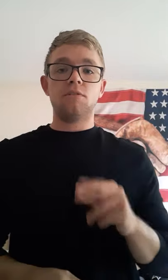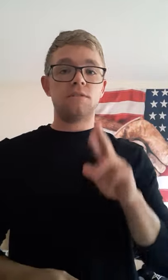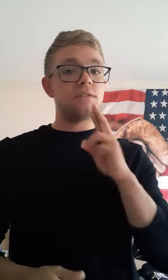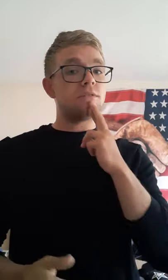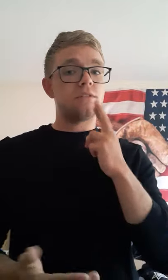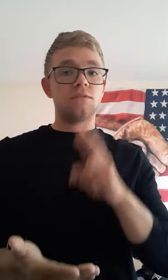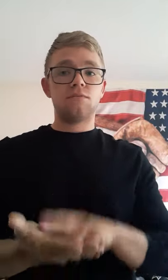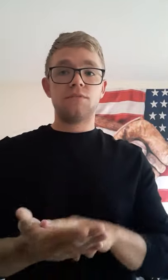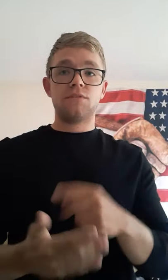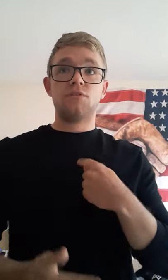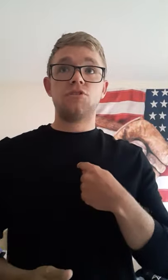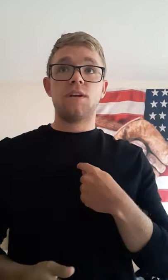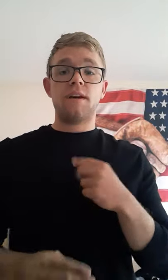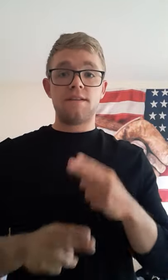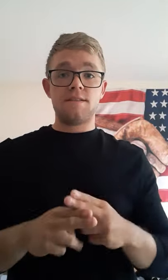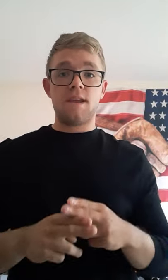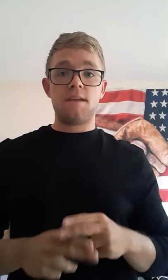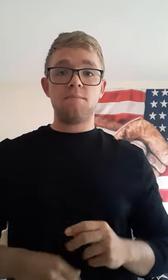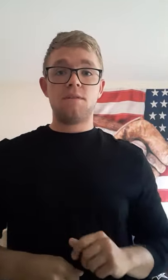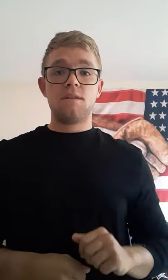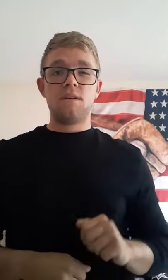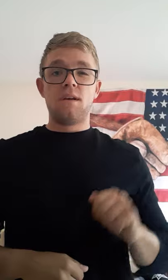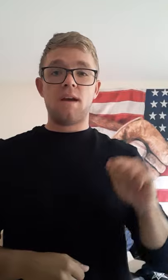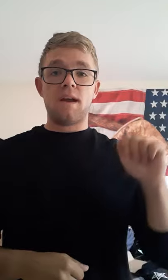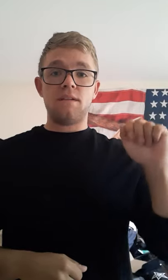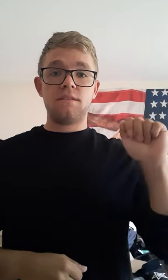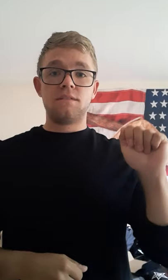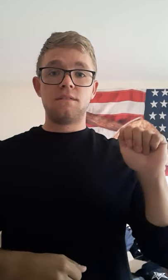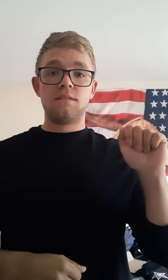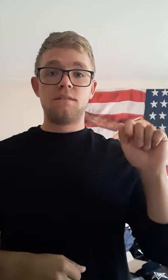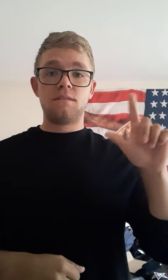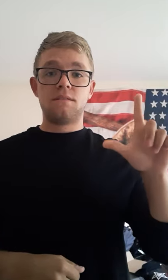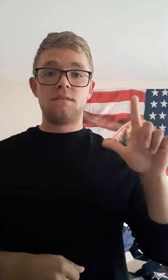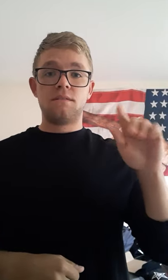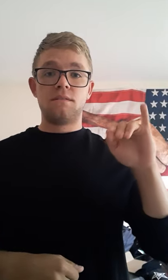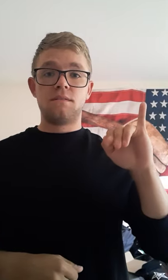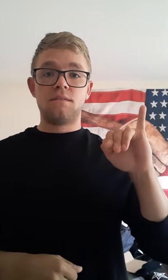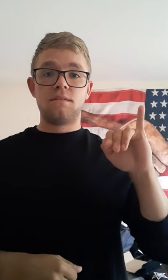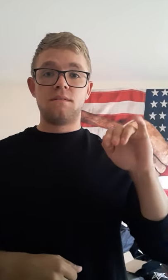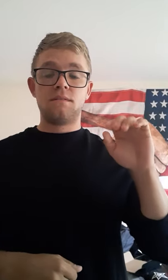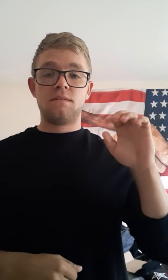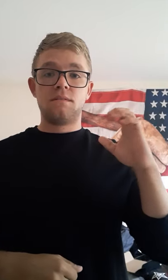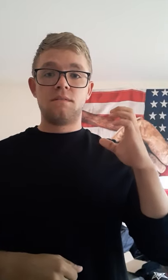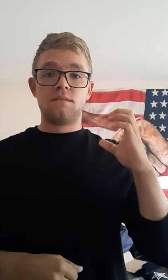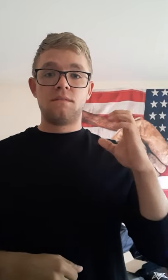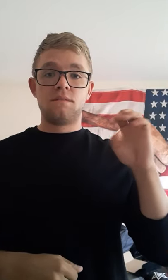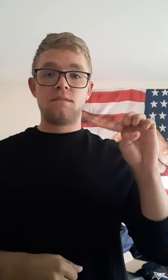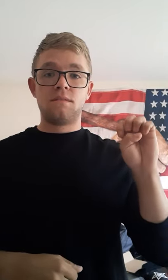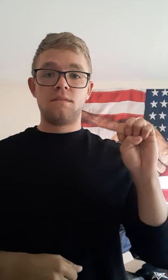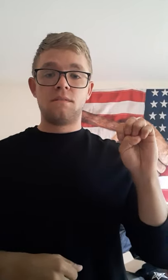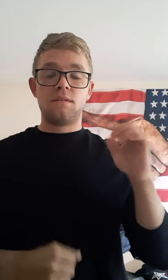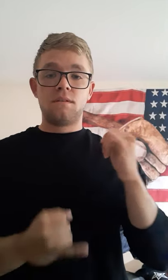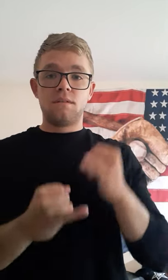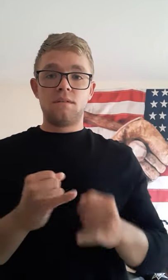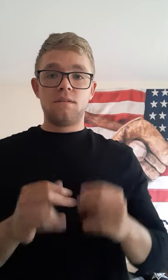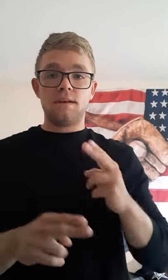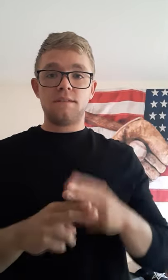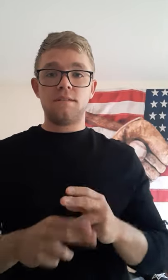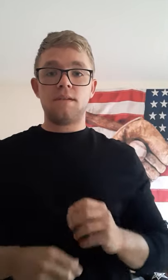person researched I named Alice, last name